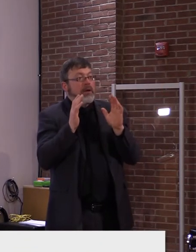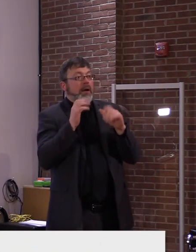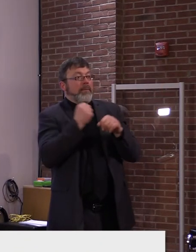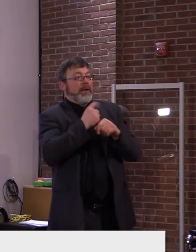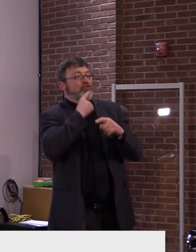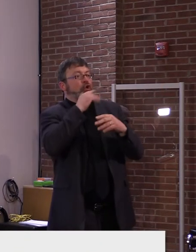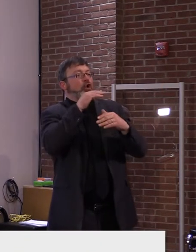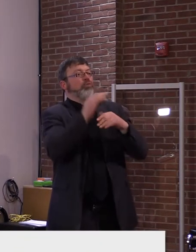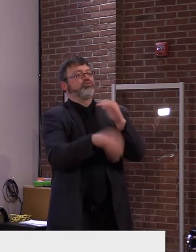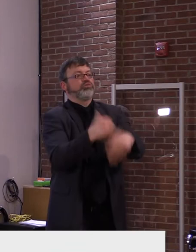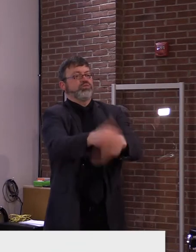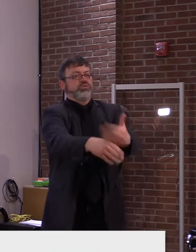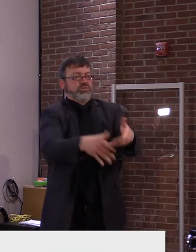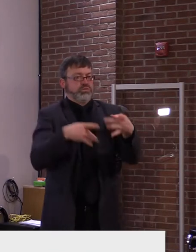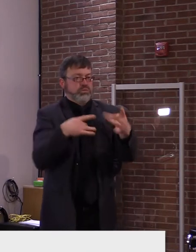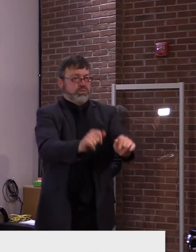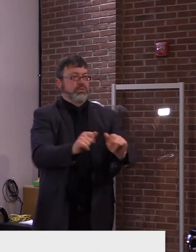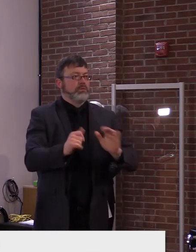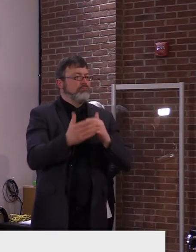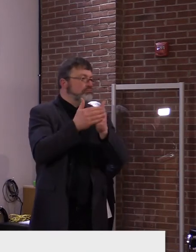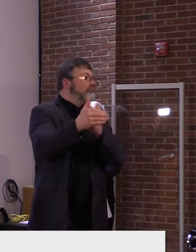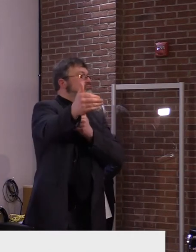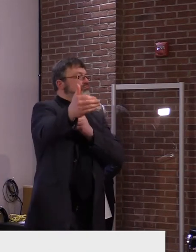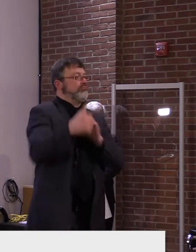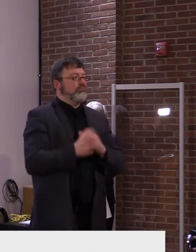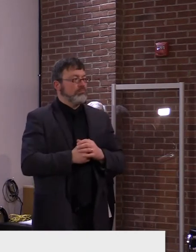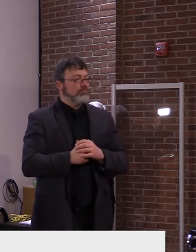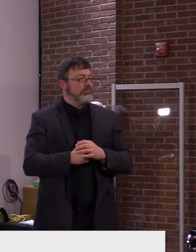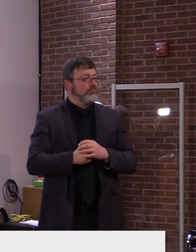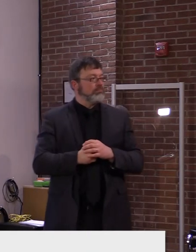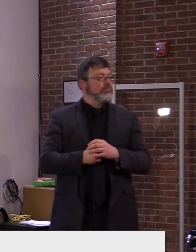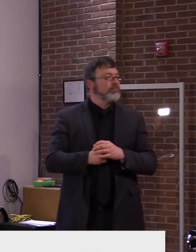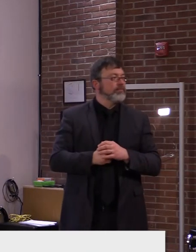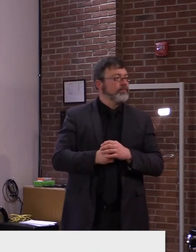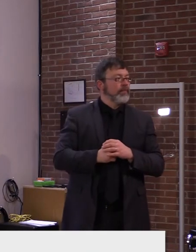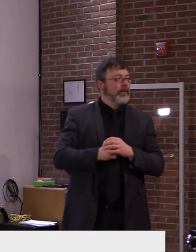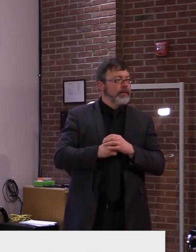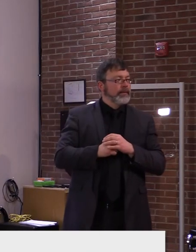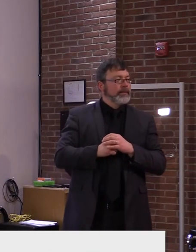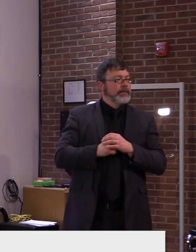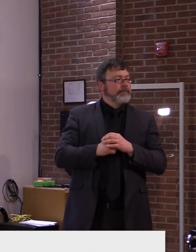Okay, great. Thanks. If, if Commissioner Harrington has an update on the 1099, that'd be great.